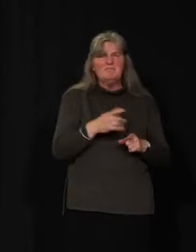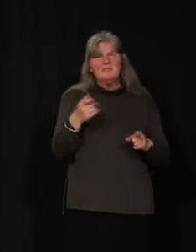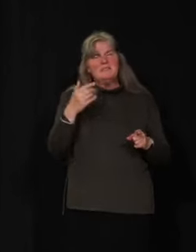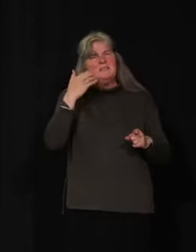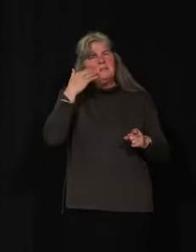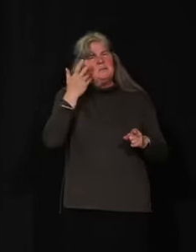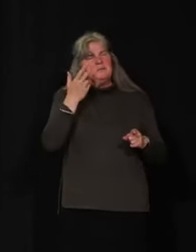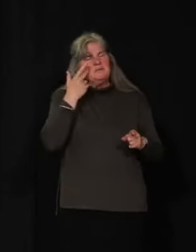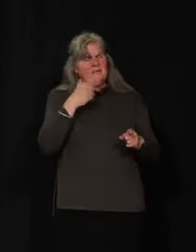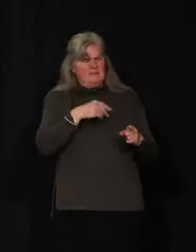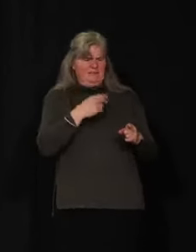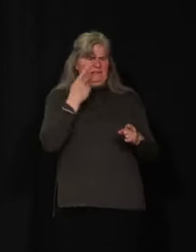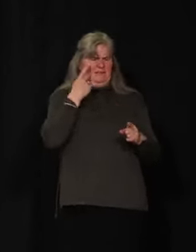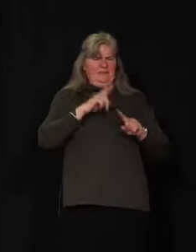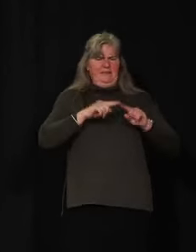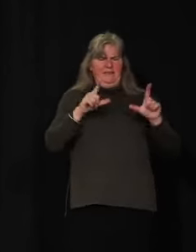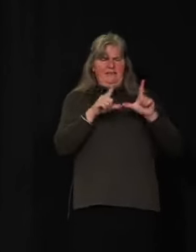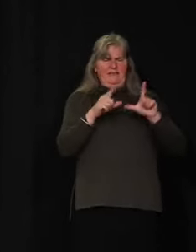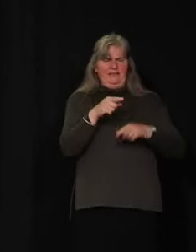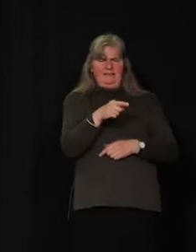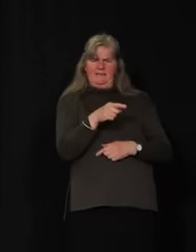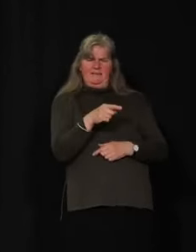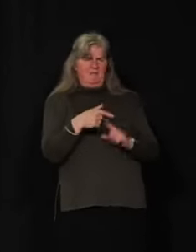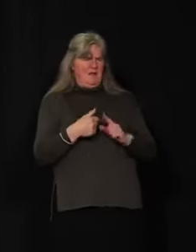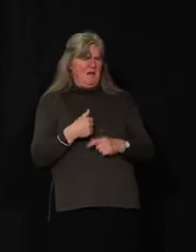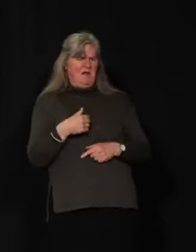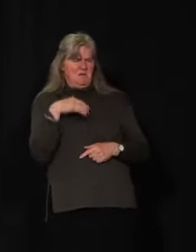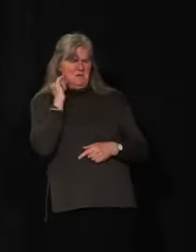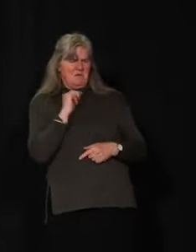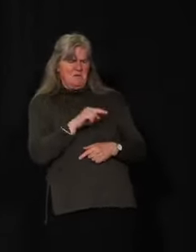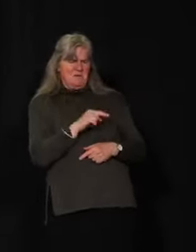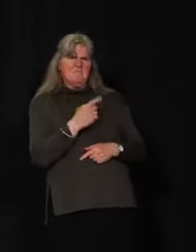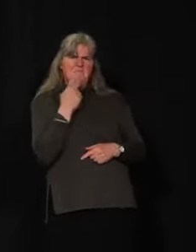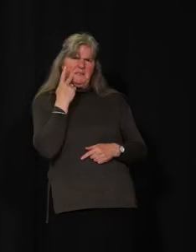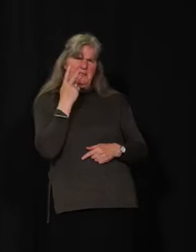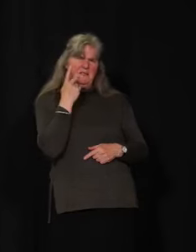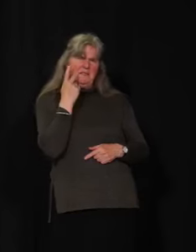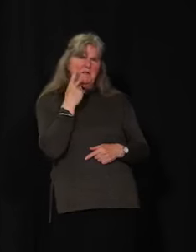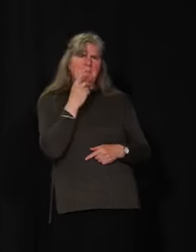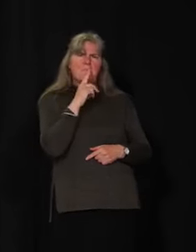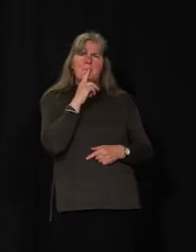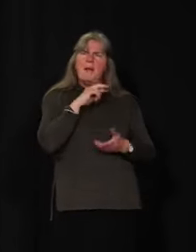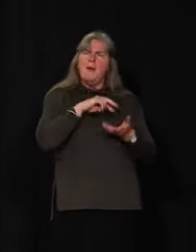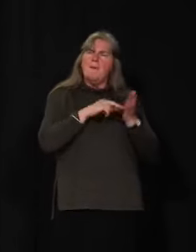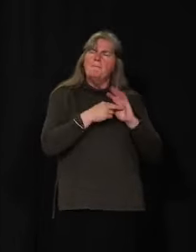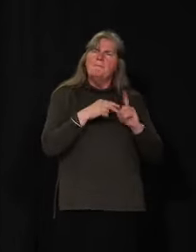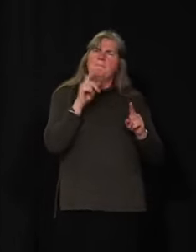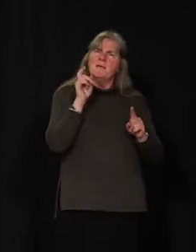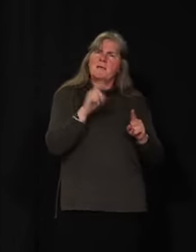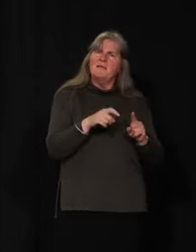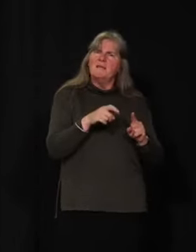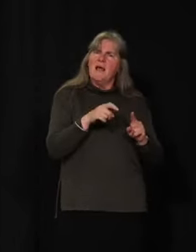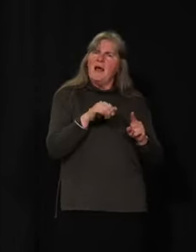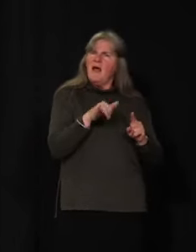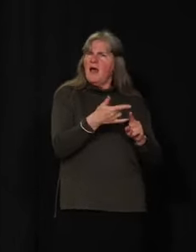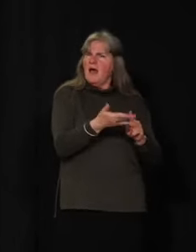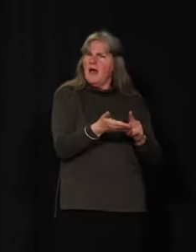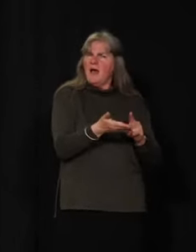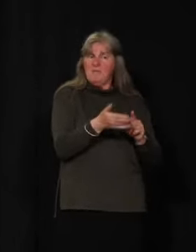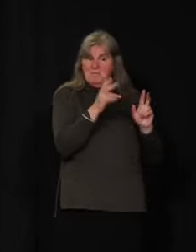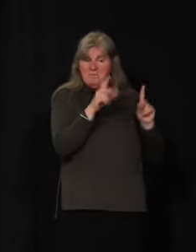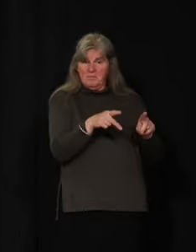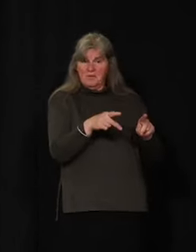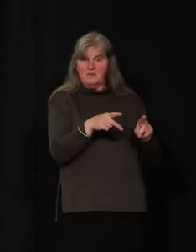with outside license plates in our territory. But that's not necessarily a good indication of whether the